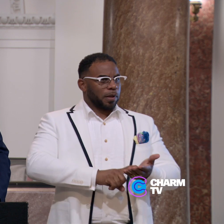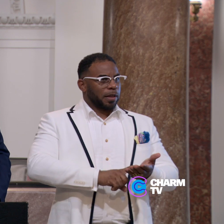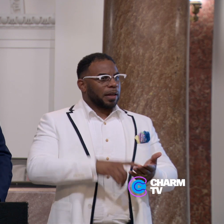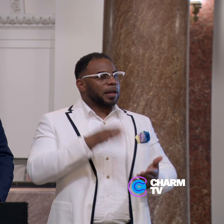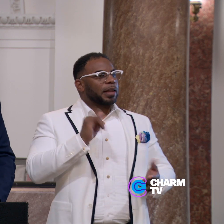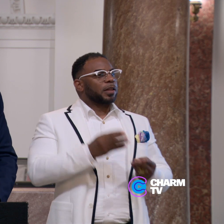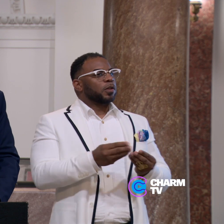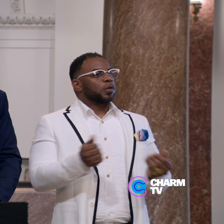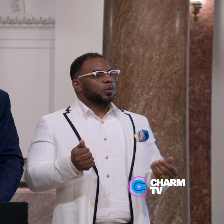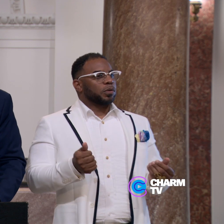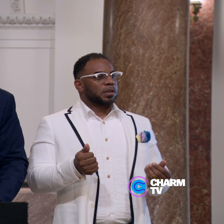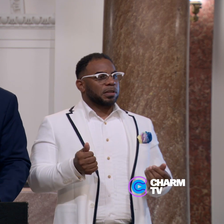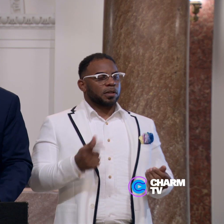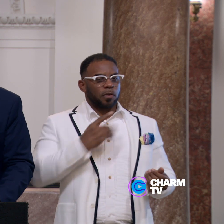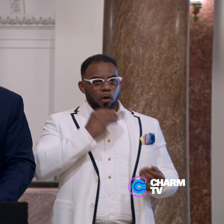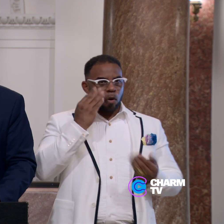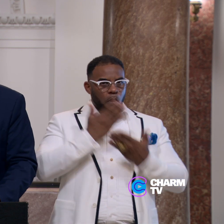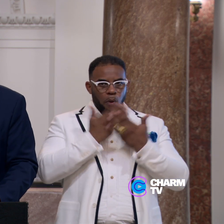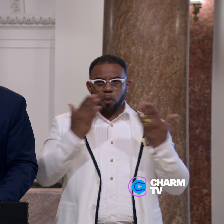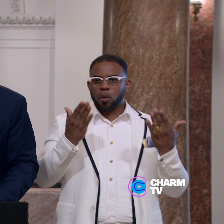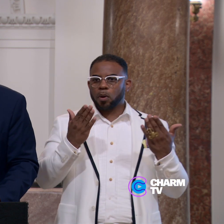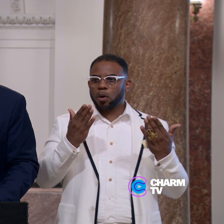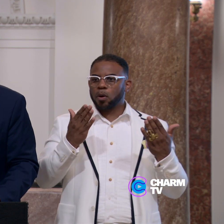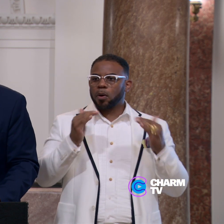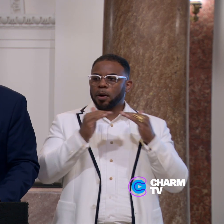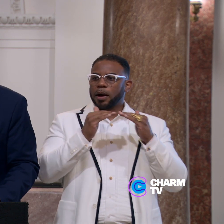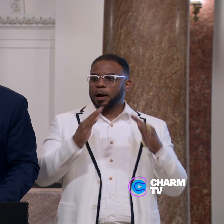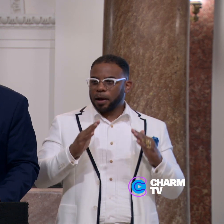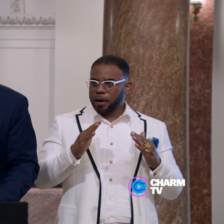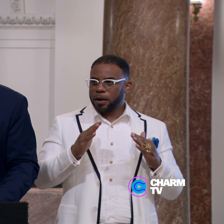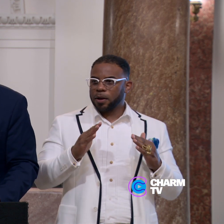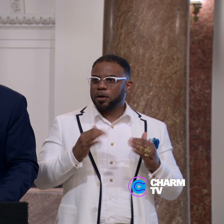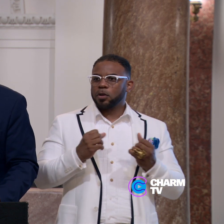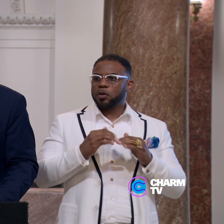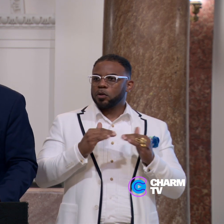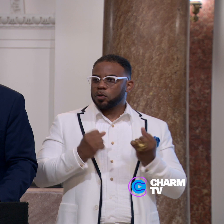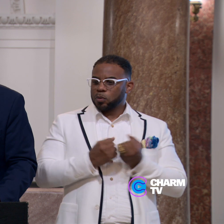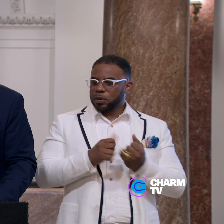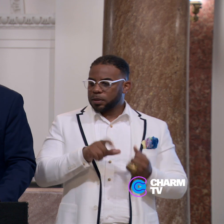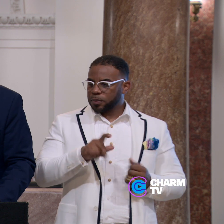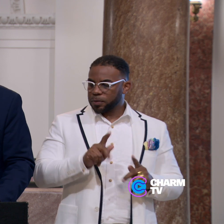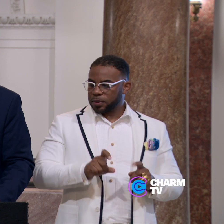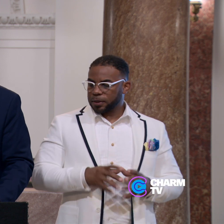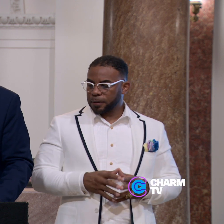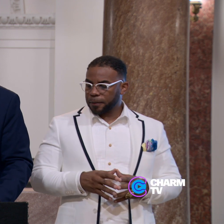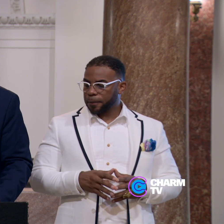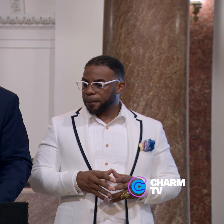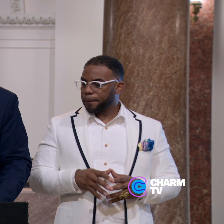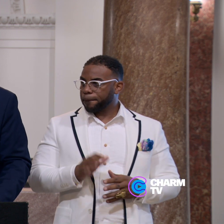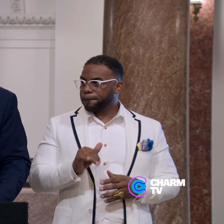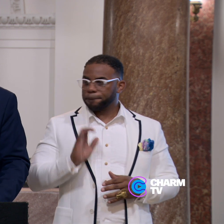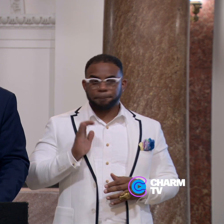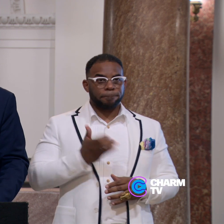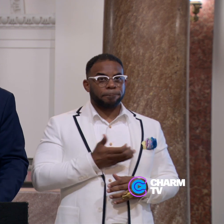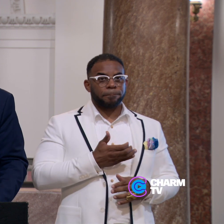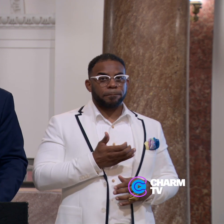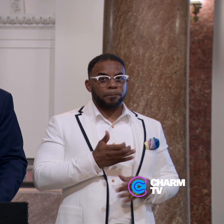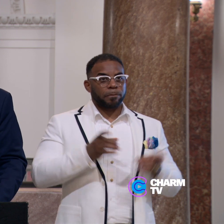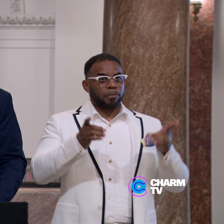that the solution to homelessness was housing with the supports that people need was our